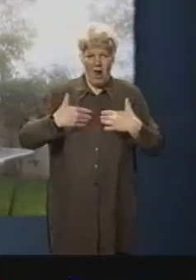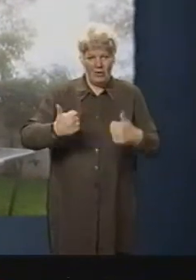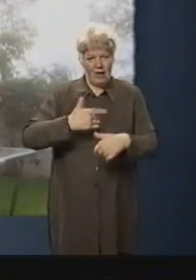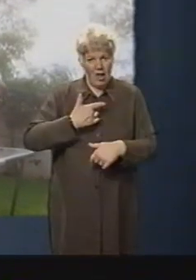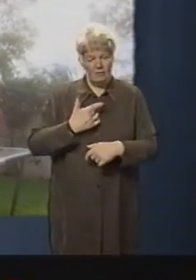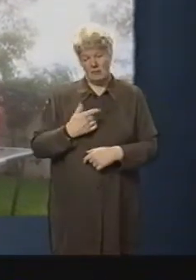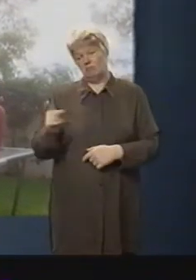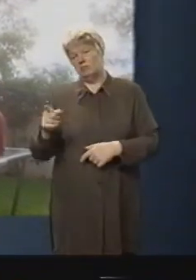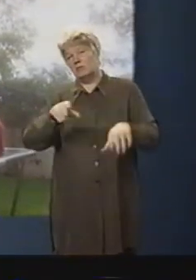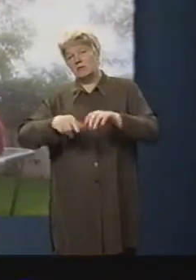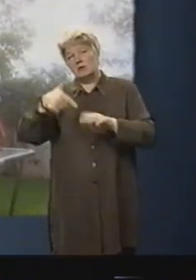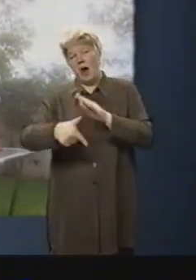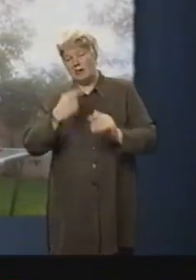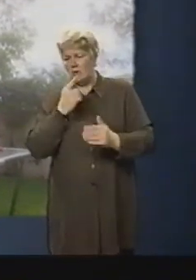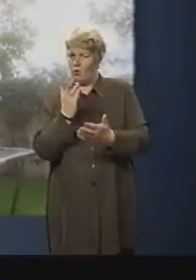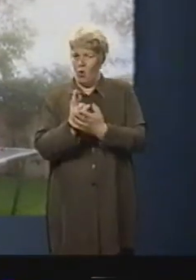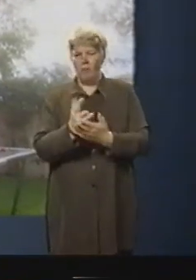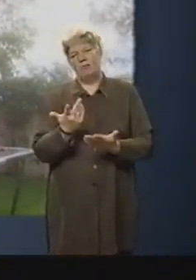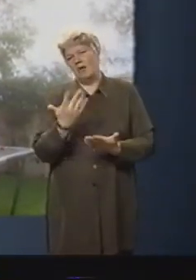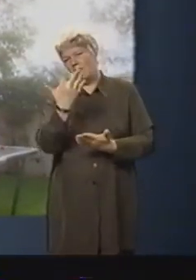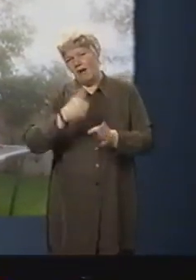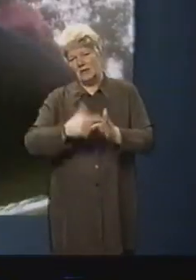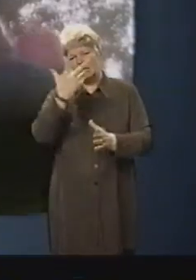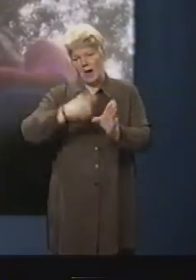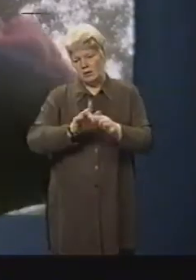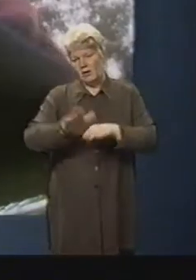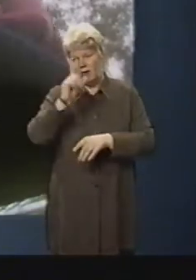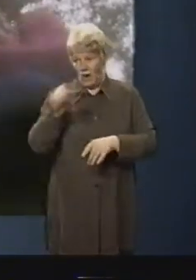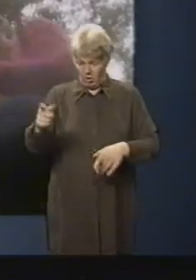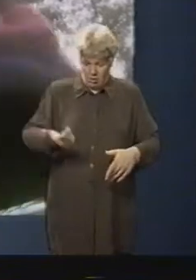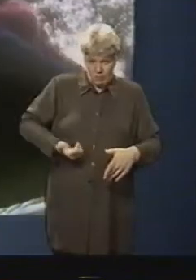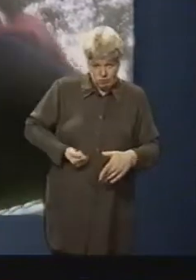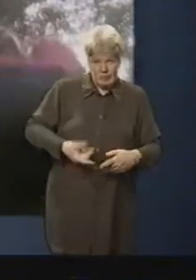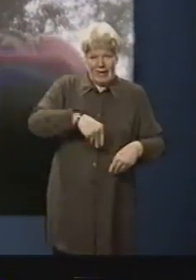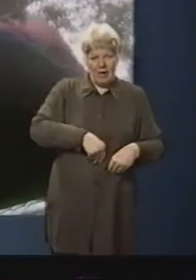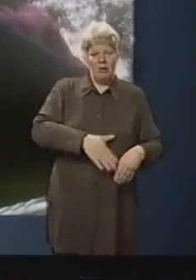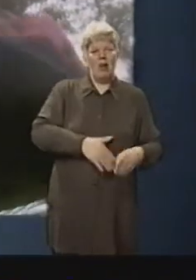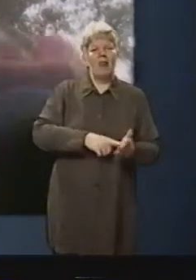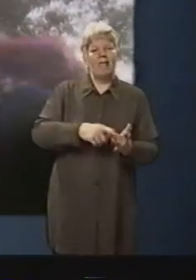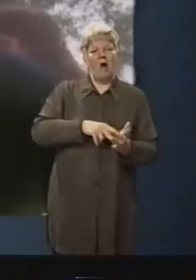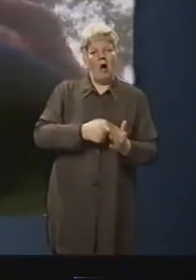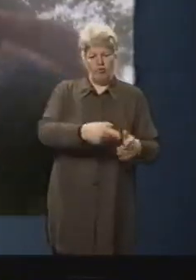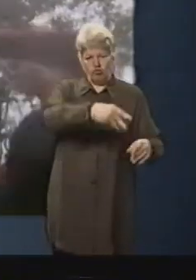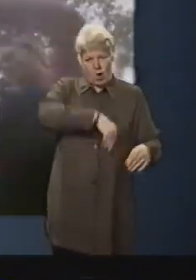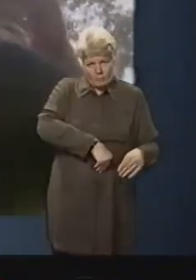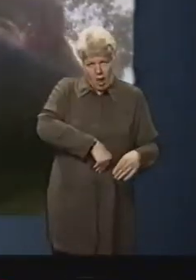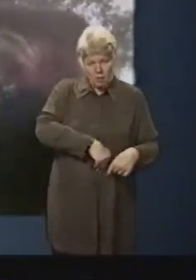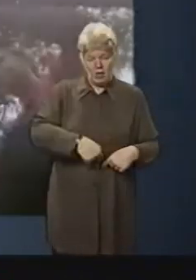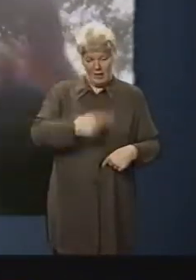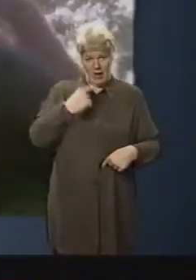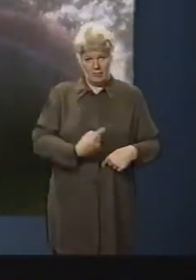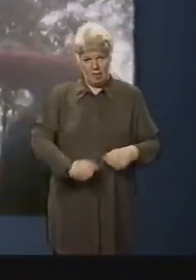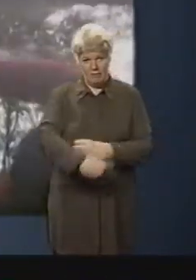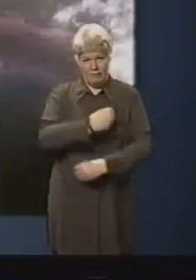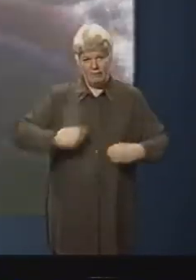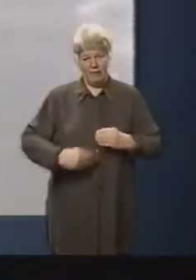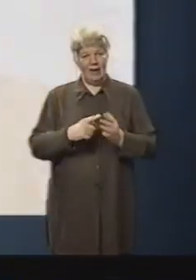years, these adapted liver cells will be transplanted into the livers of people like Alexandra, so she would be able to produce insulin all